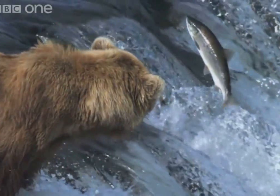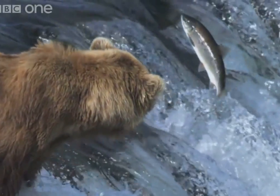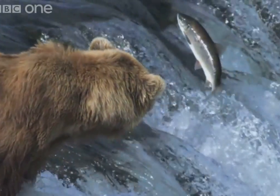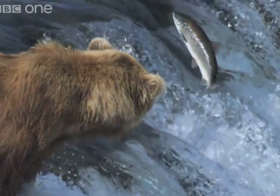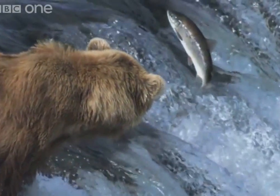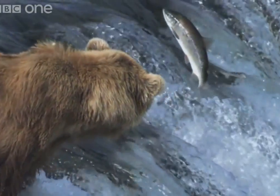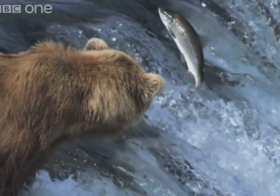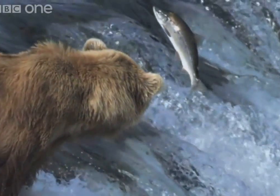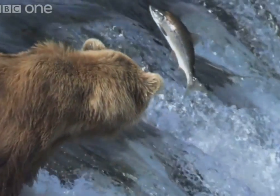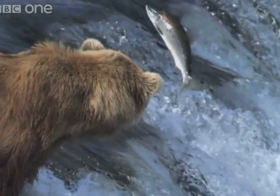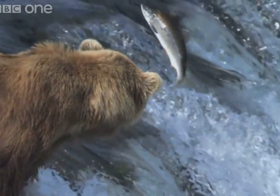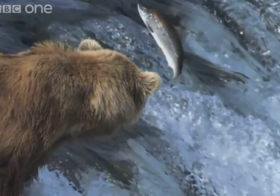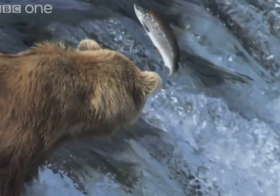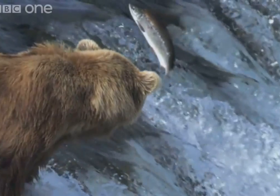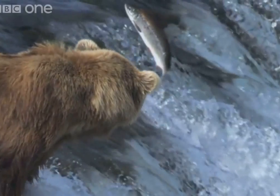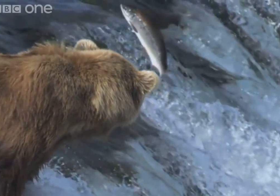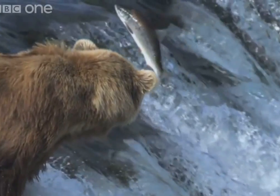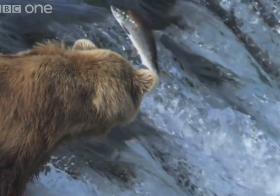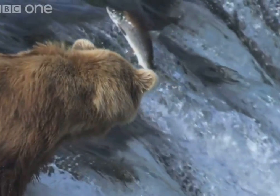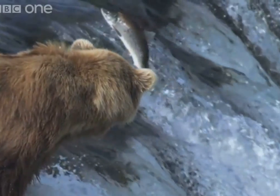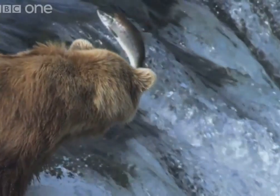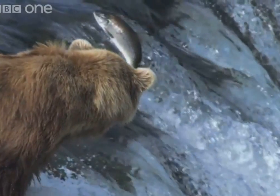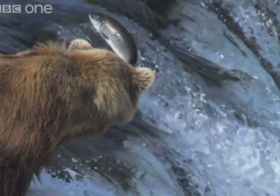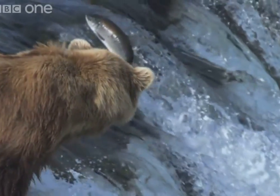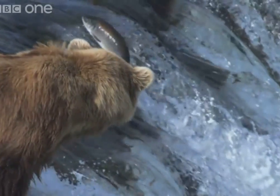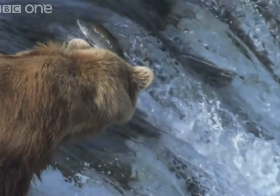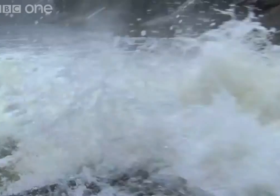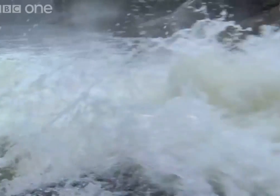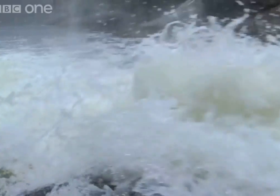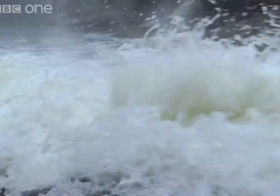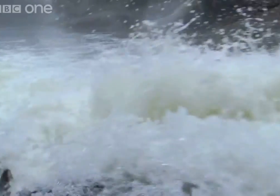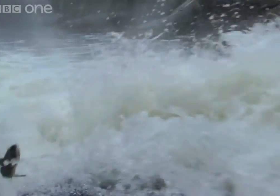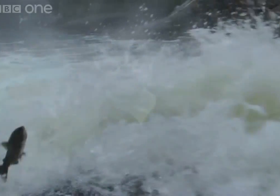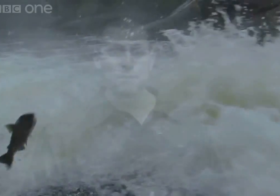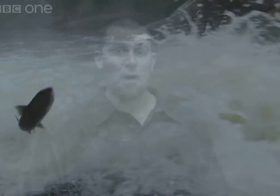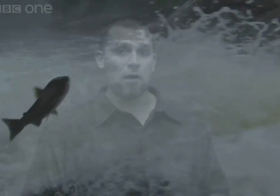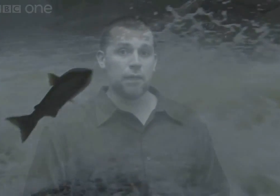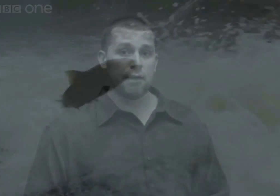call lucky, will make it back to that place from which they were spawned.